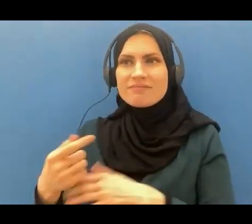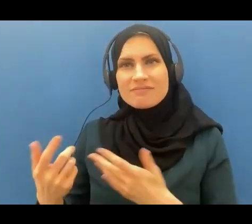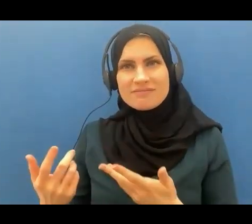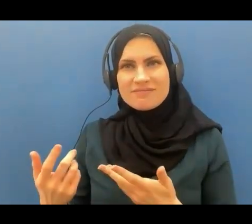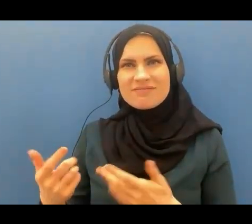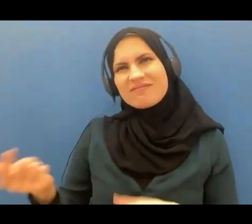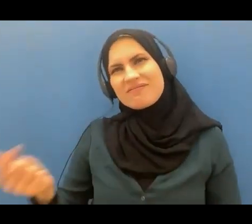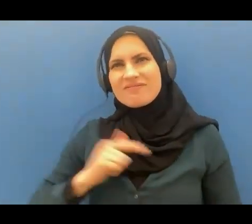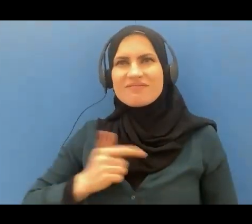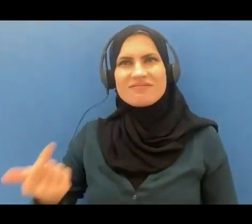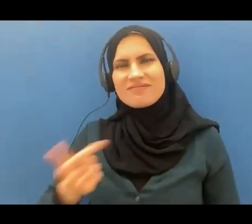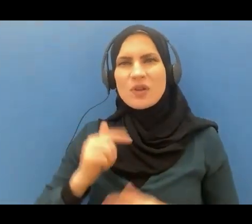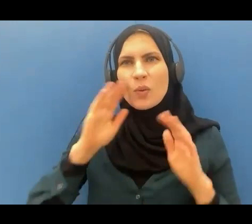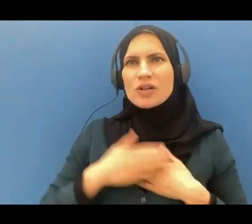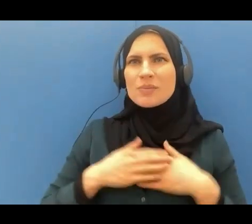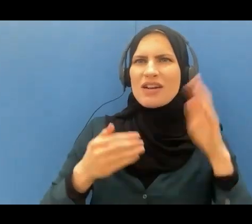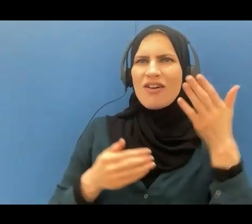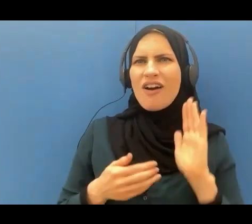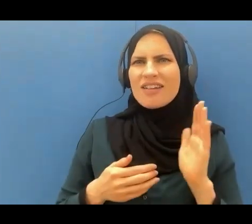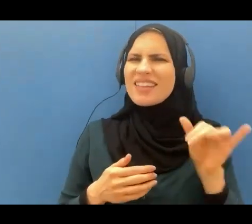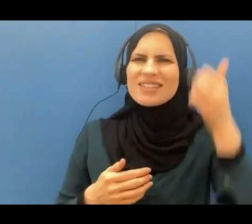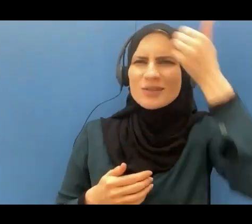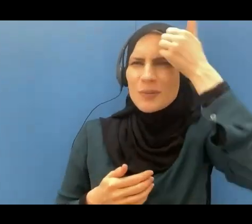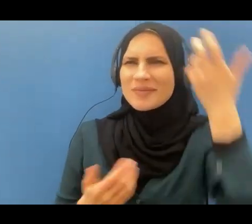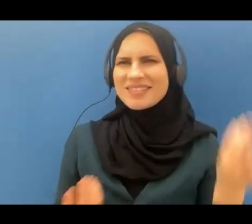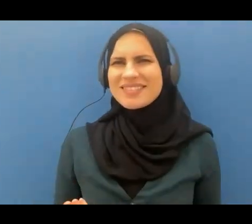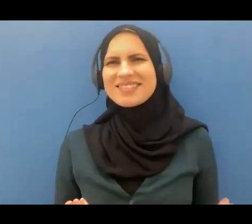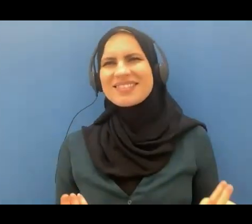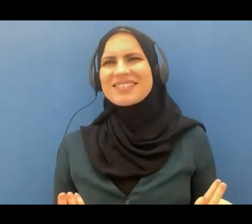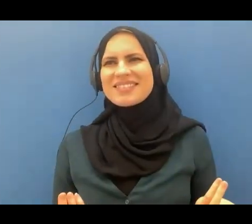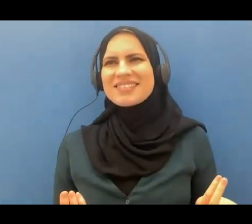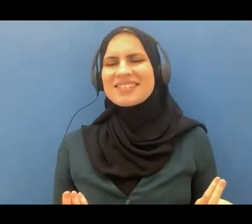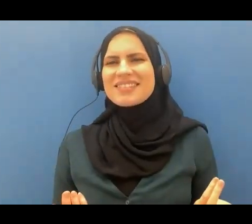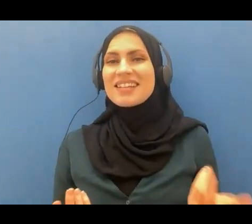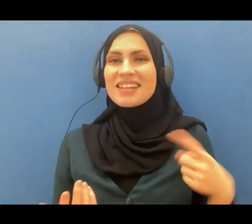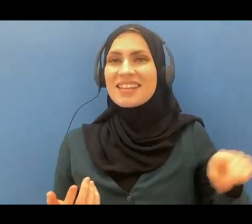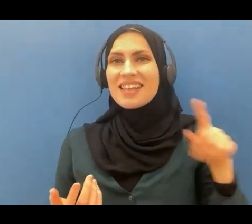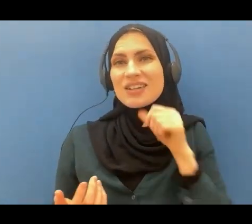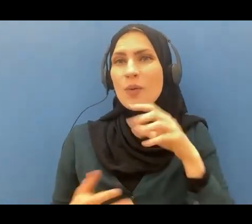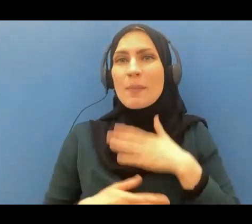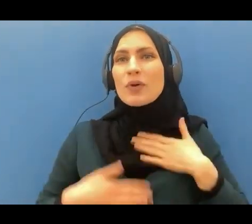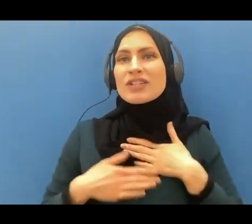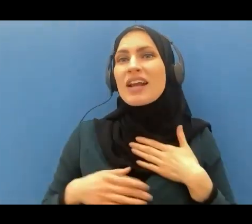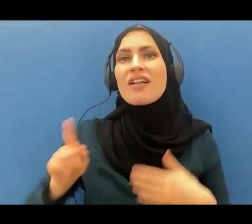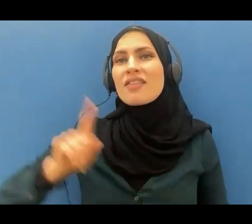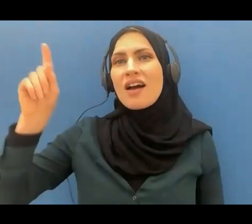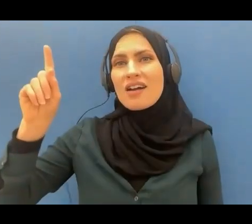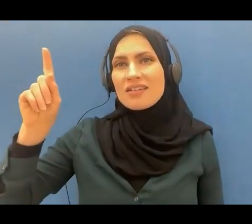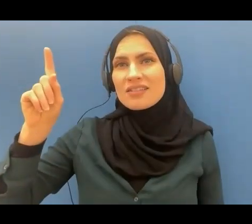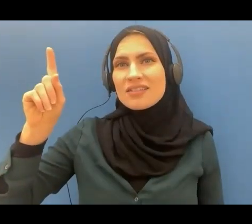this is as ignorant as it can get they don't appreciate Allah and they are negotiating